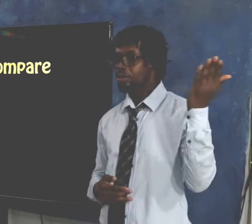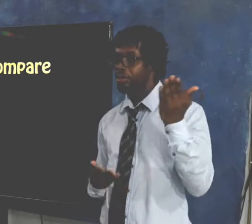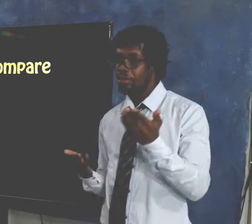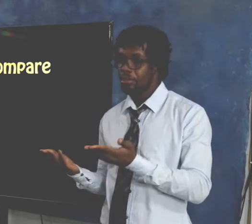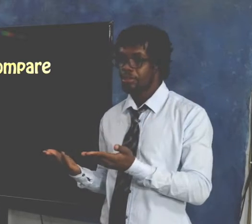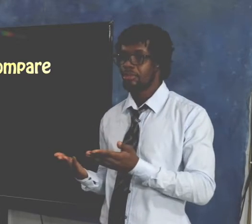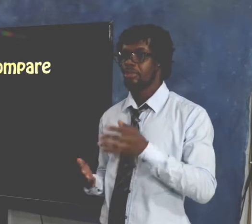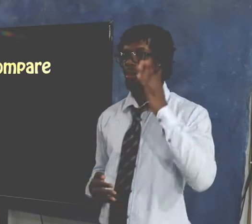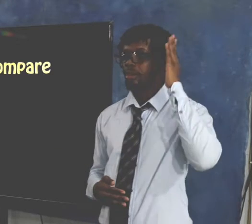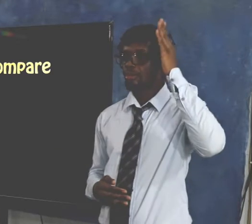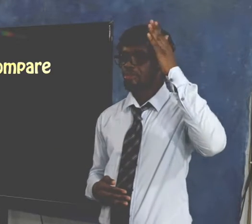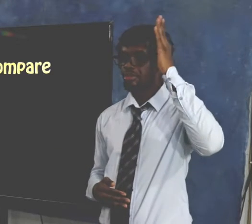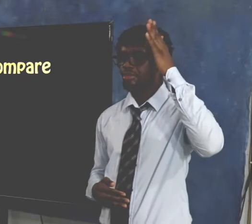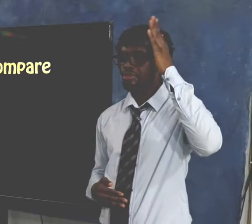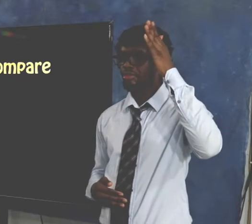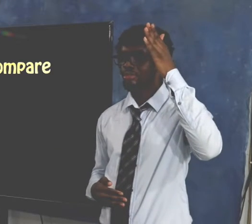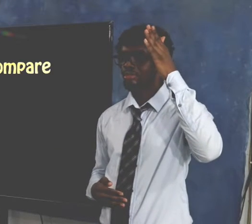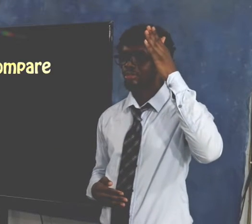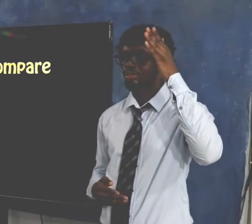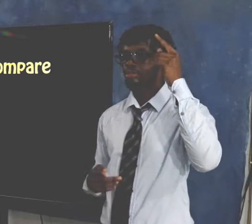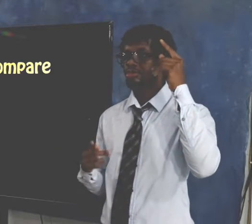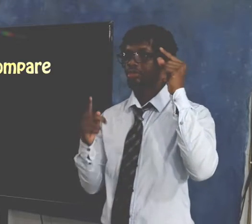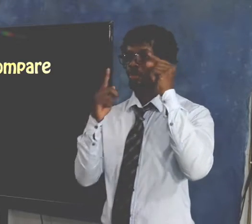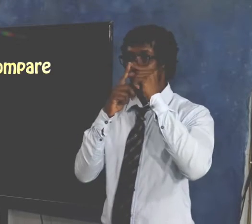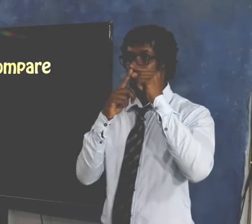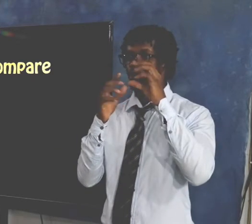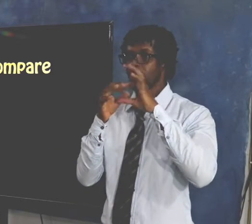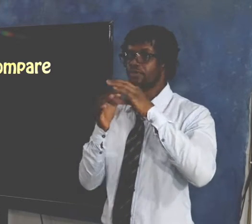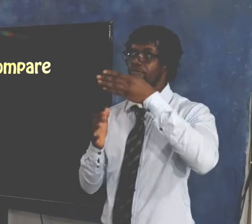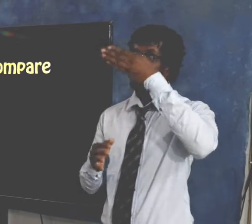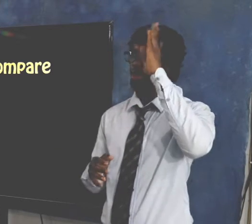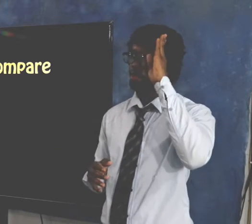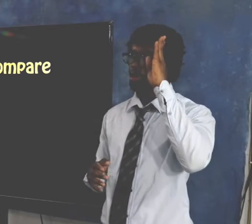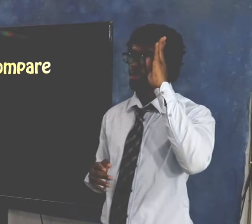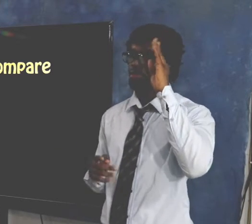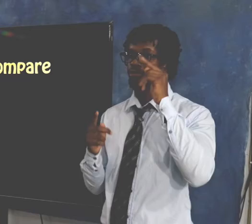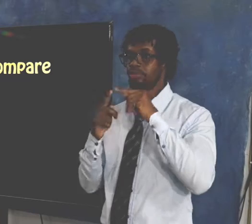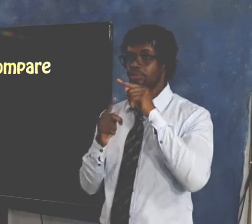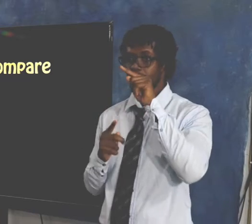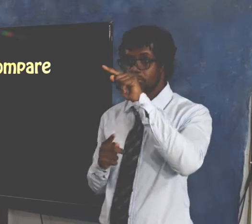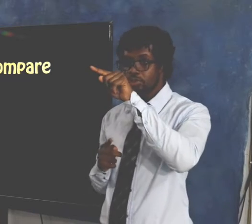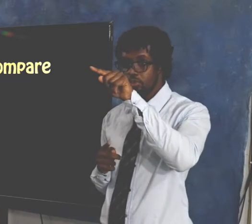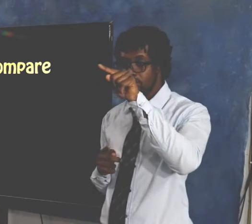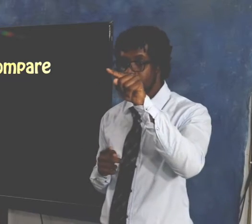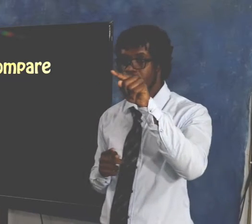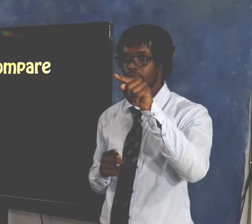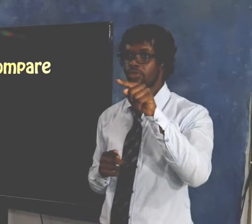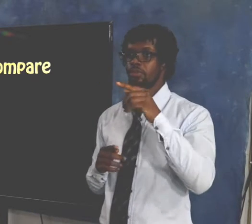coming to bring us the Word of God to you.